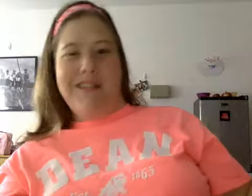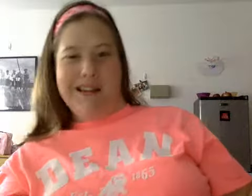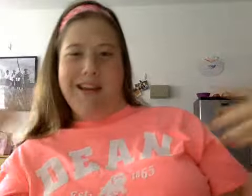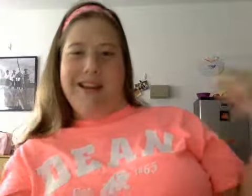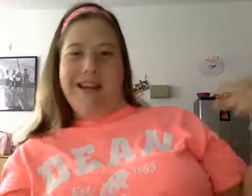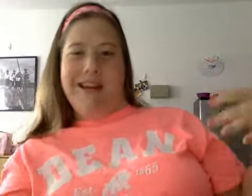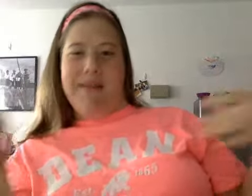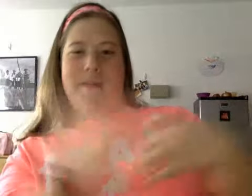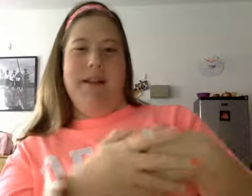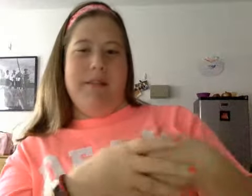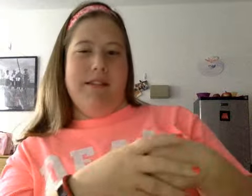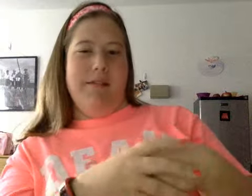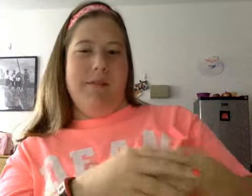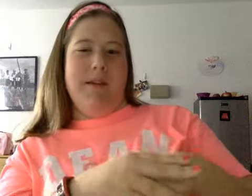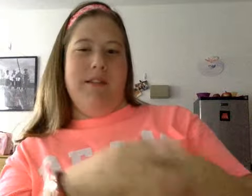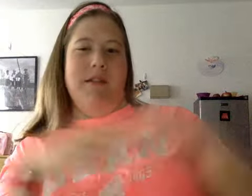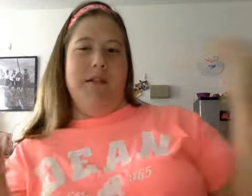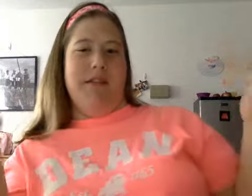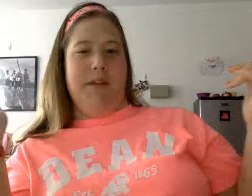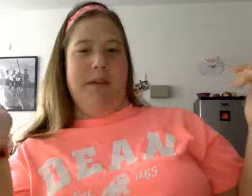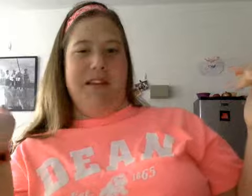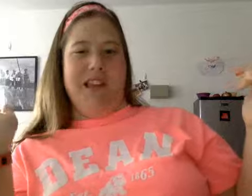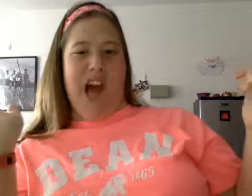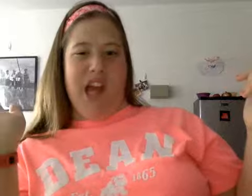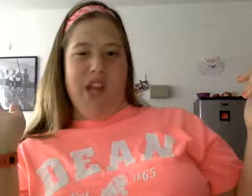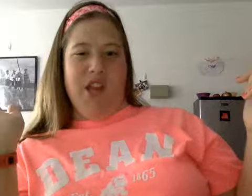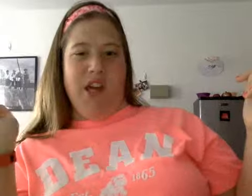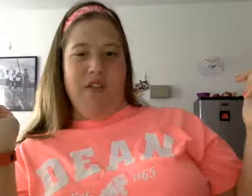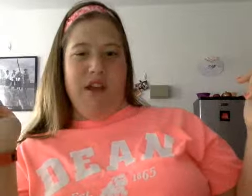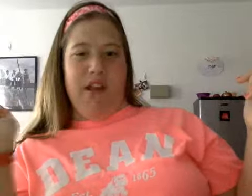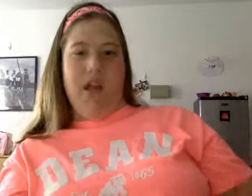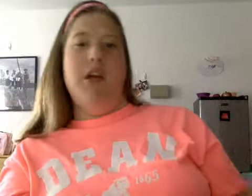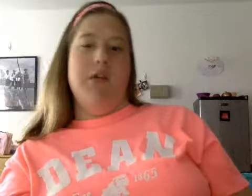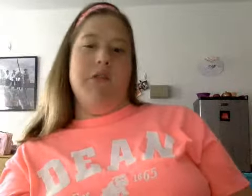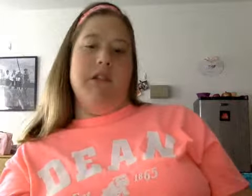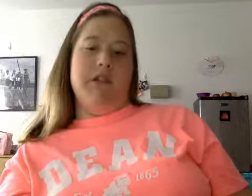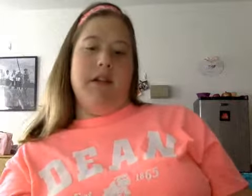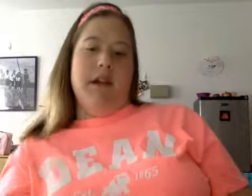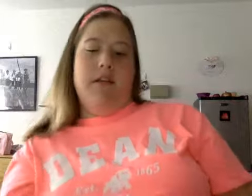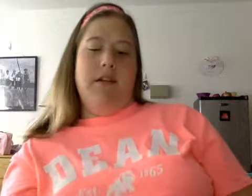and then I'm finding myself to be going to sleep at like nine nine or ten which is kind of early